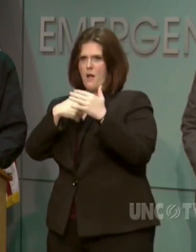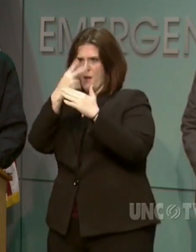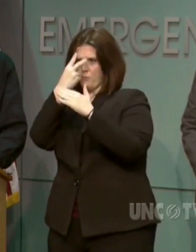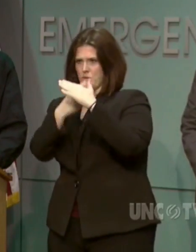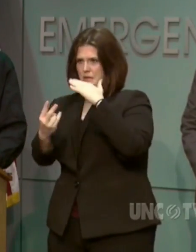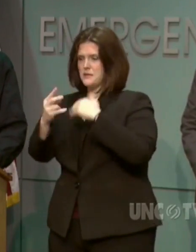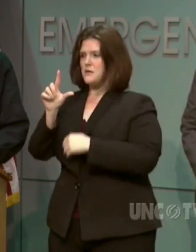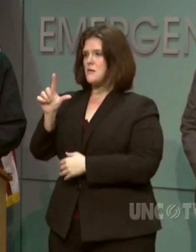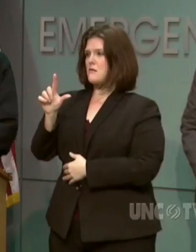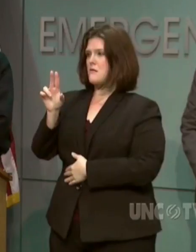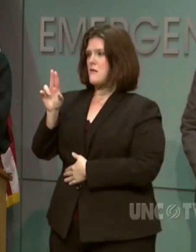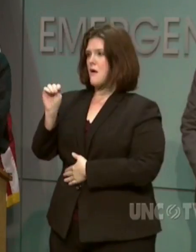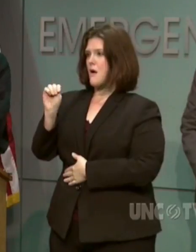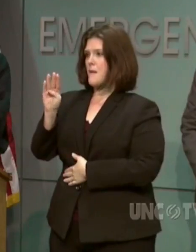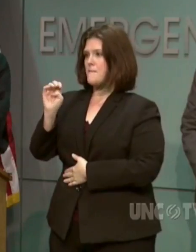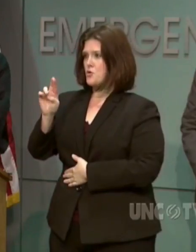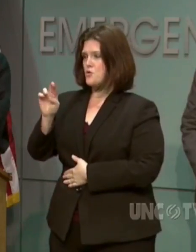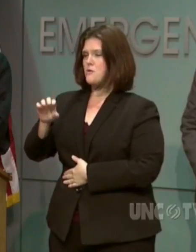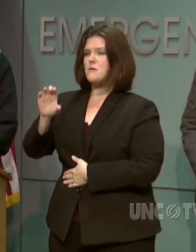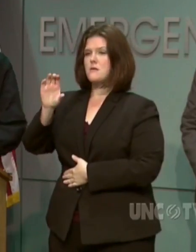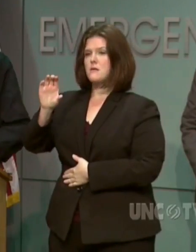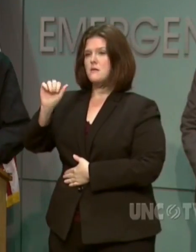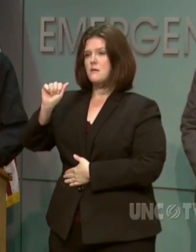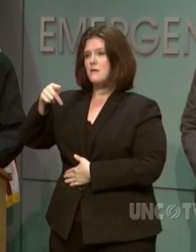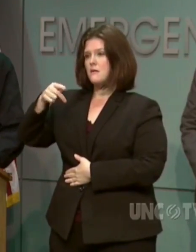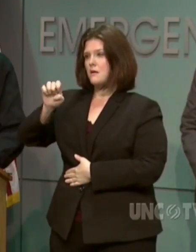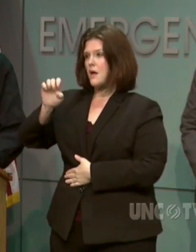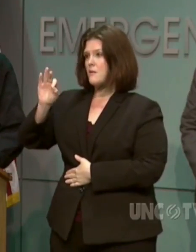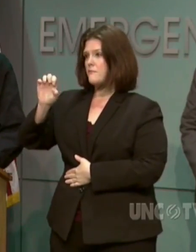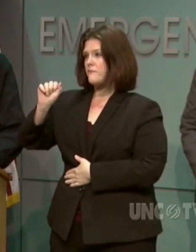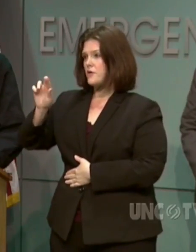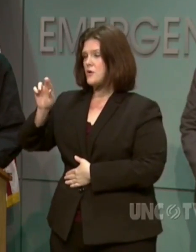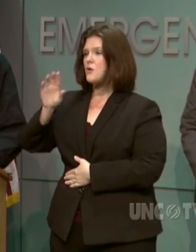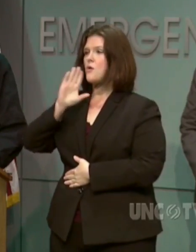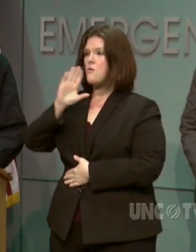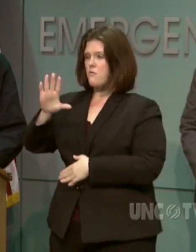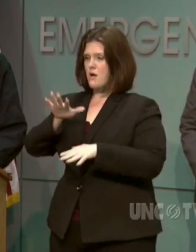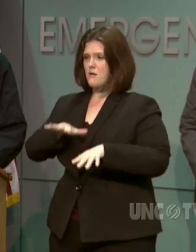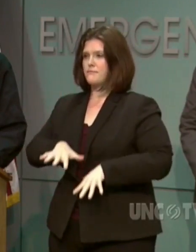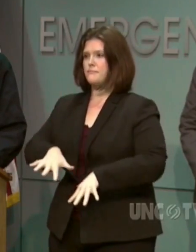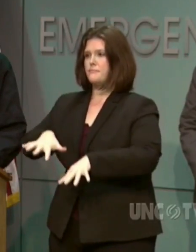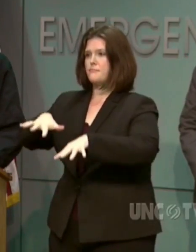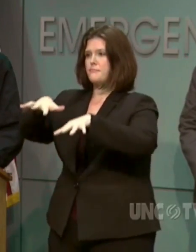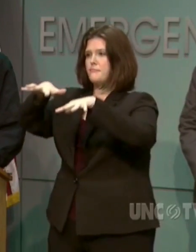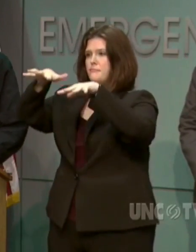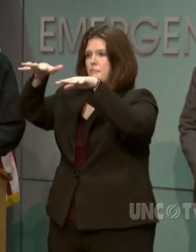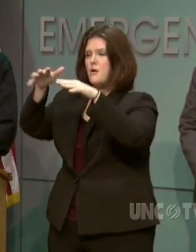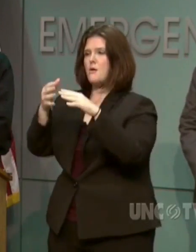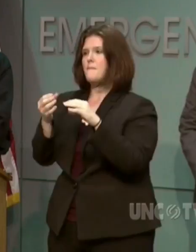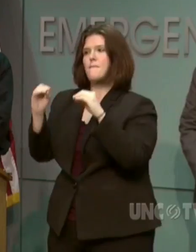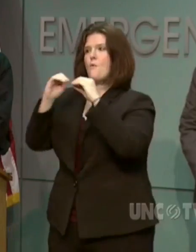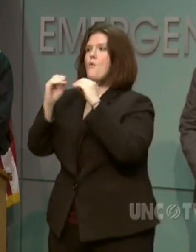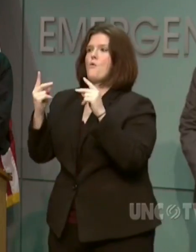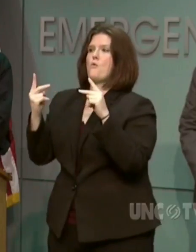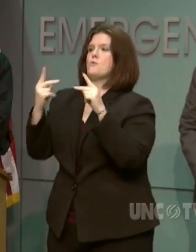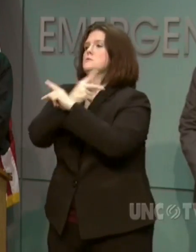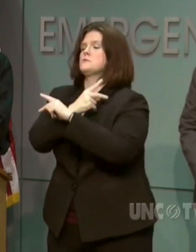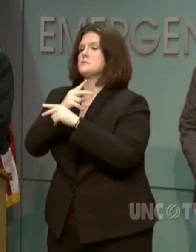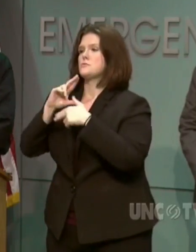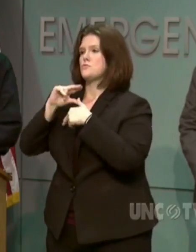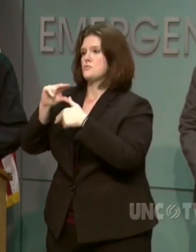lumber and Cape Fear rivers will crest significantly higher than they did with Hurricane Matthew.